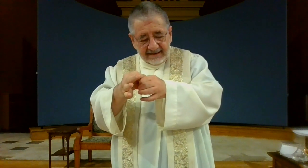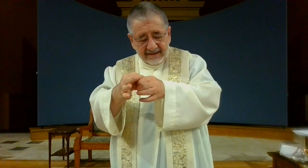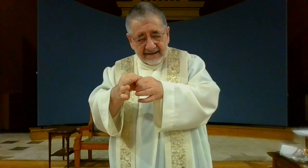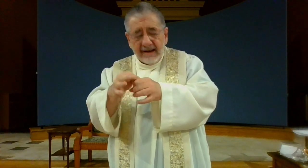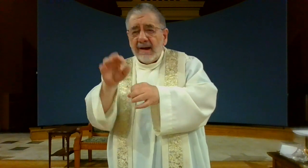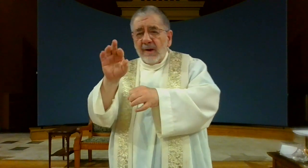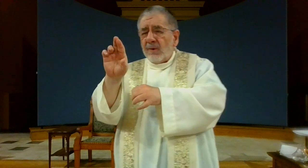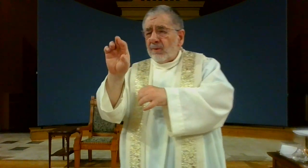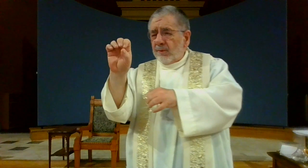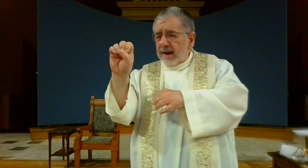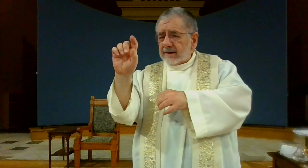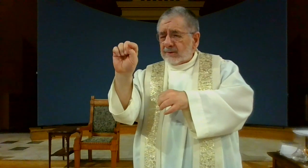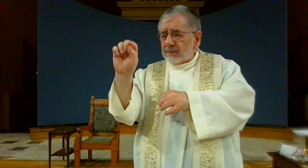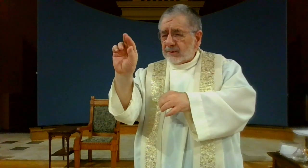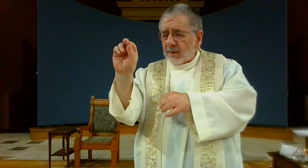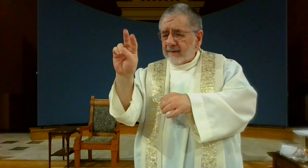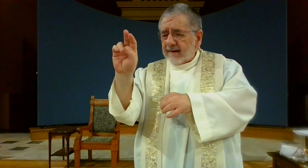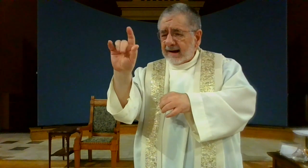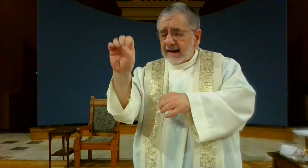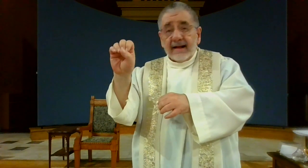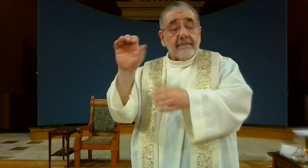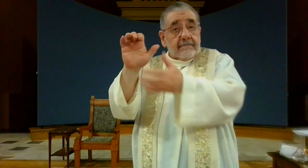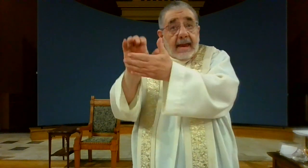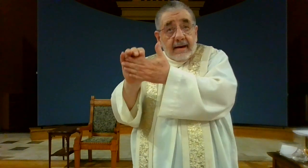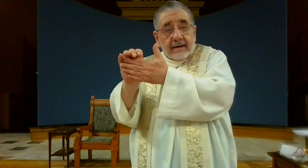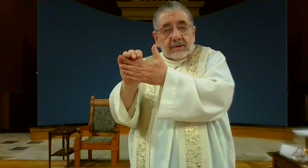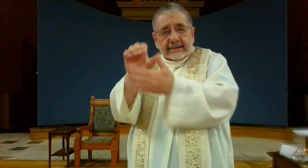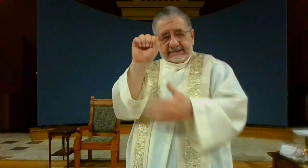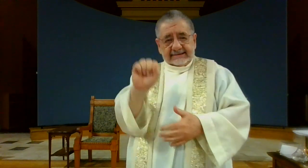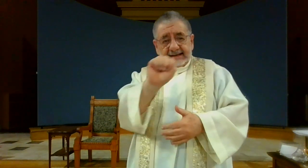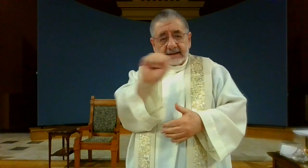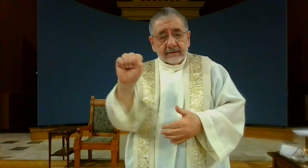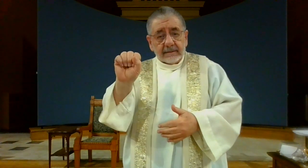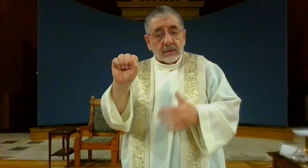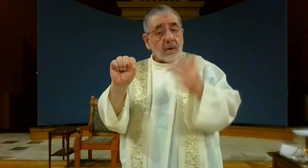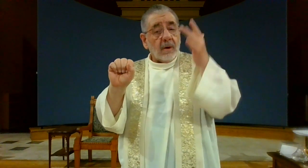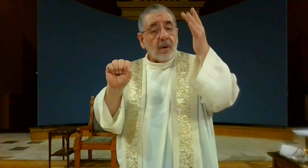continue to have faith. retrovive is also belief